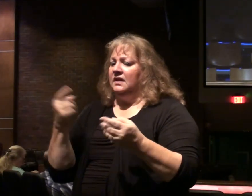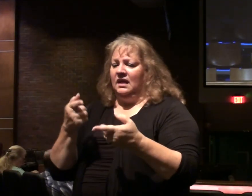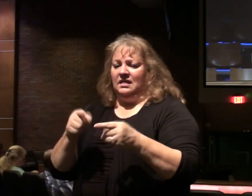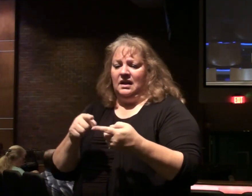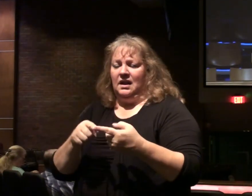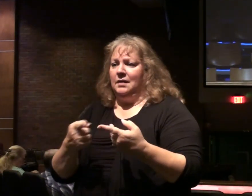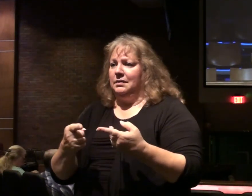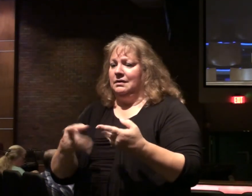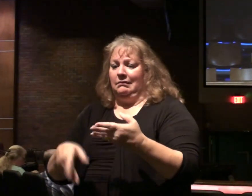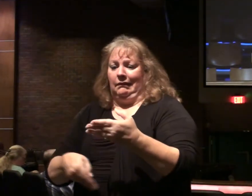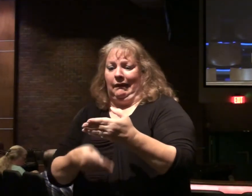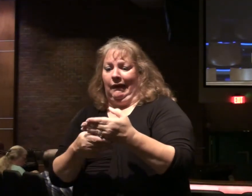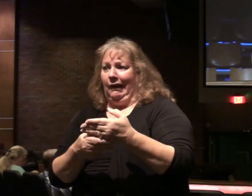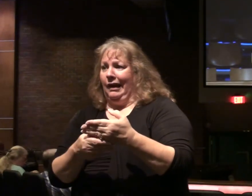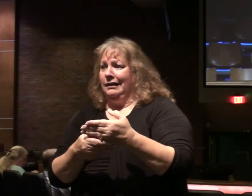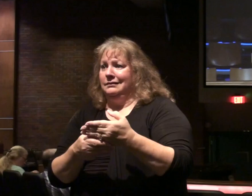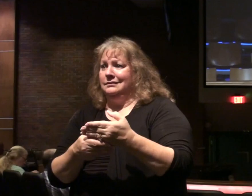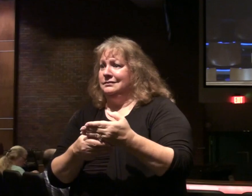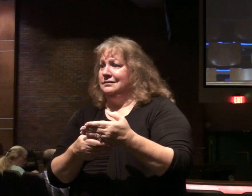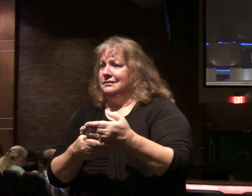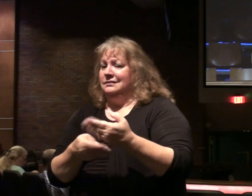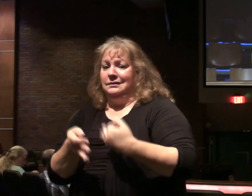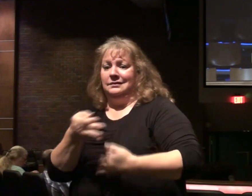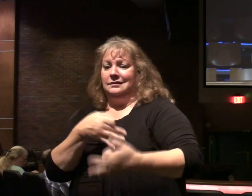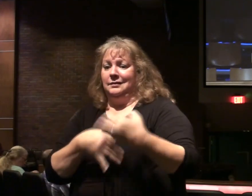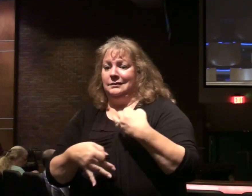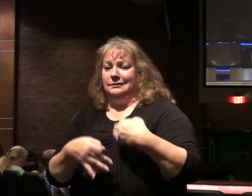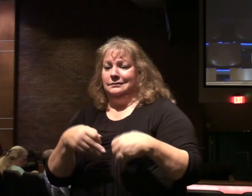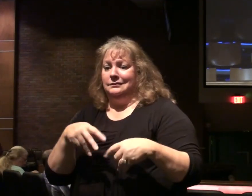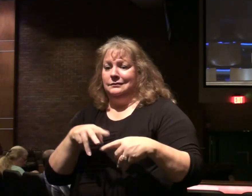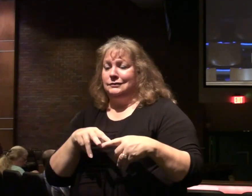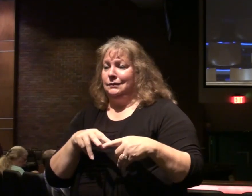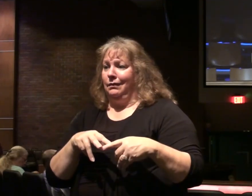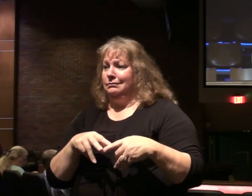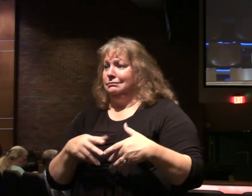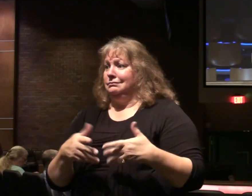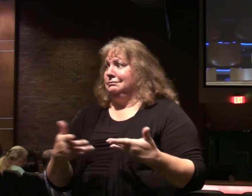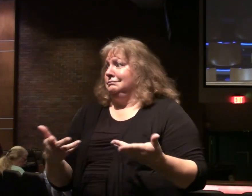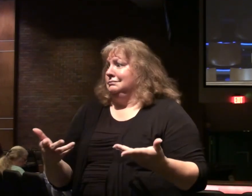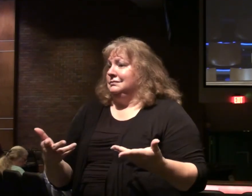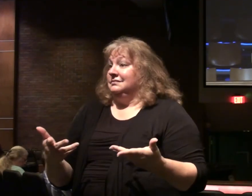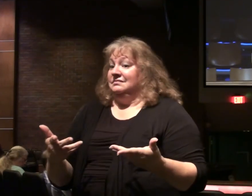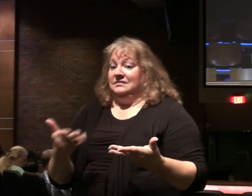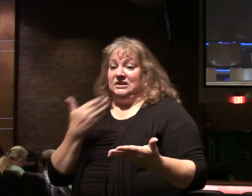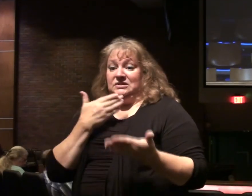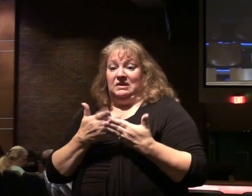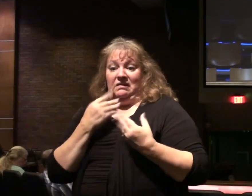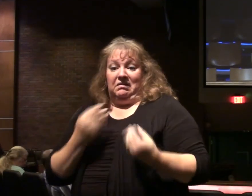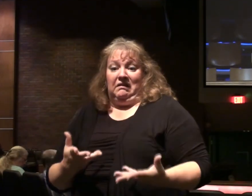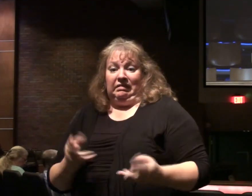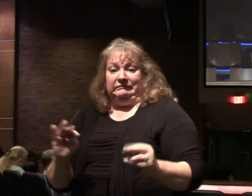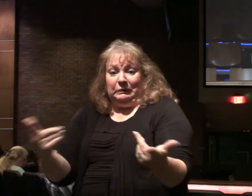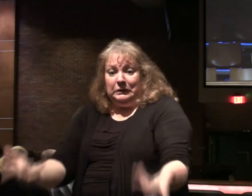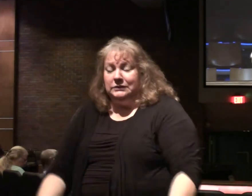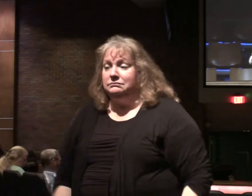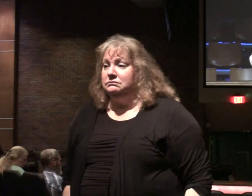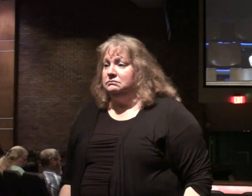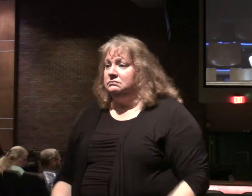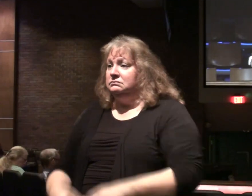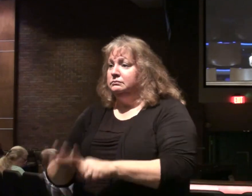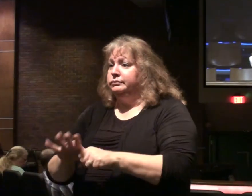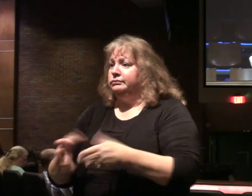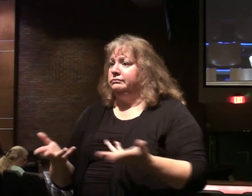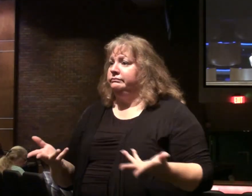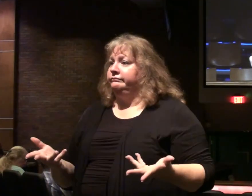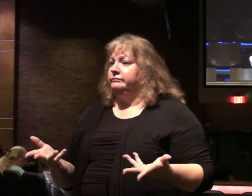there's nothing that can replace or substitute for the saltiness of salt. That's good for nothing. It's useless. Why does he